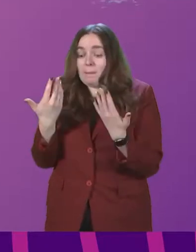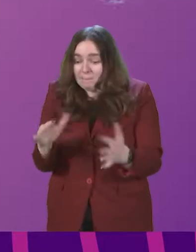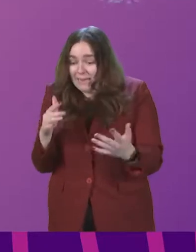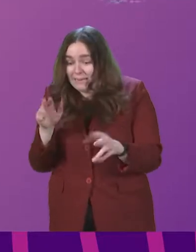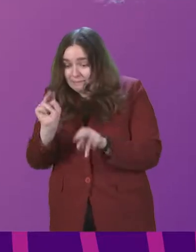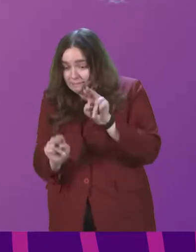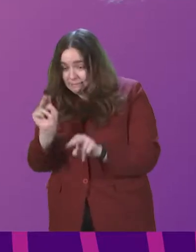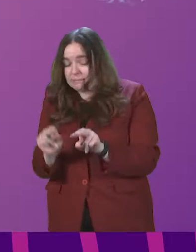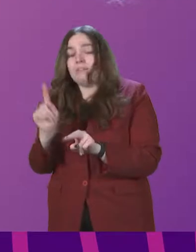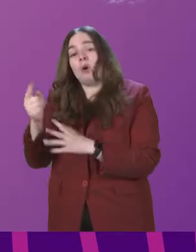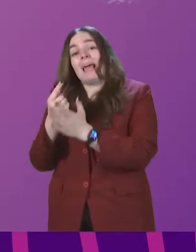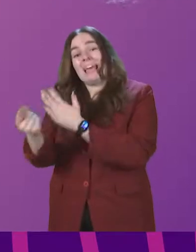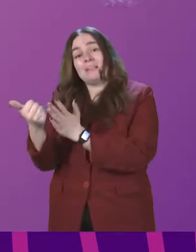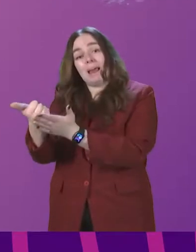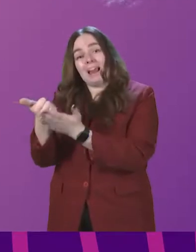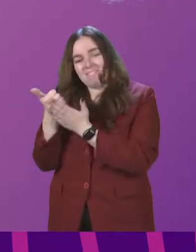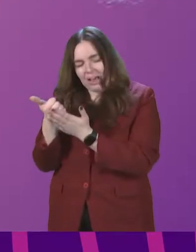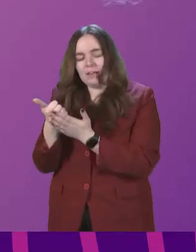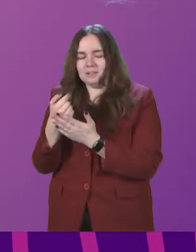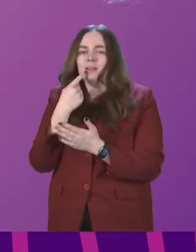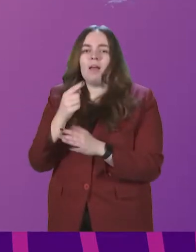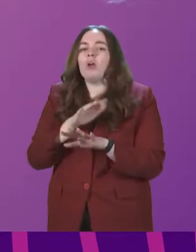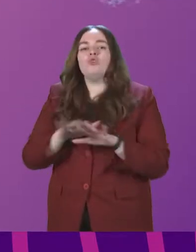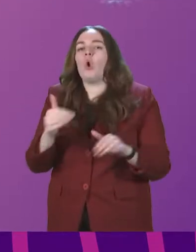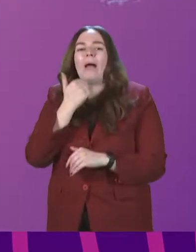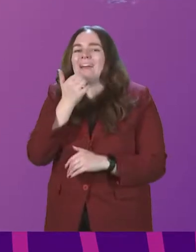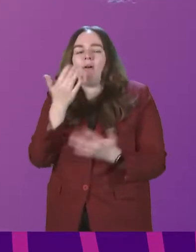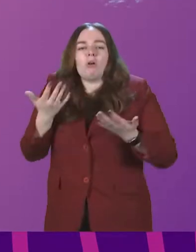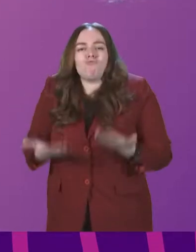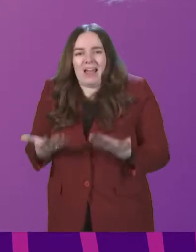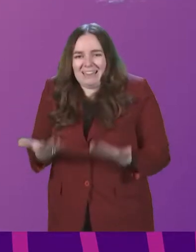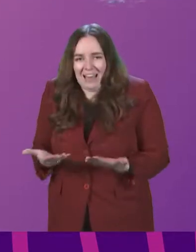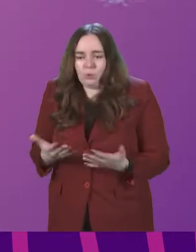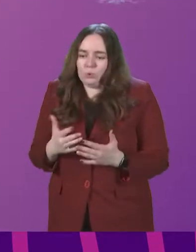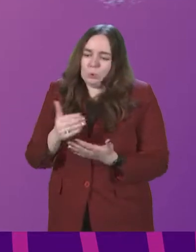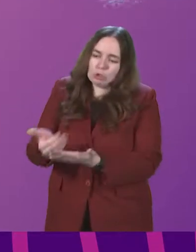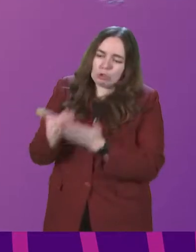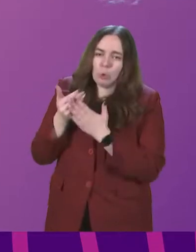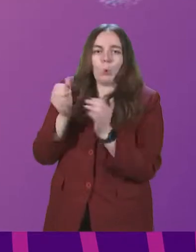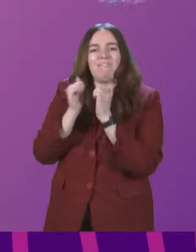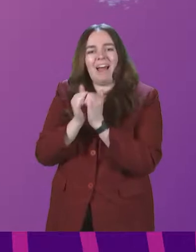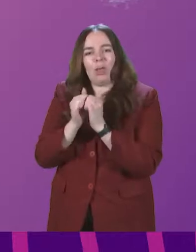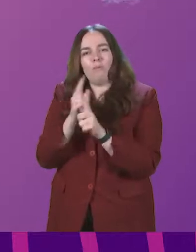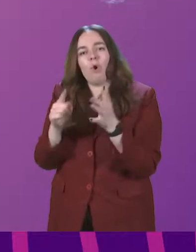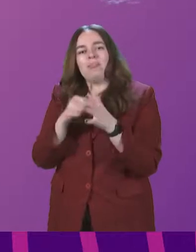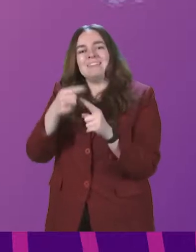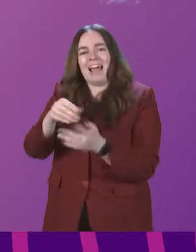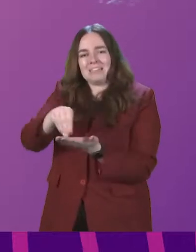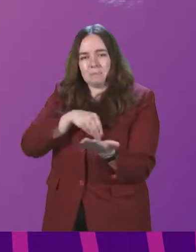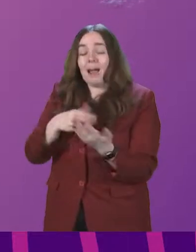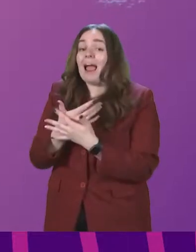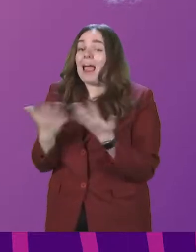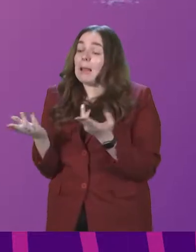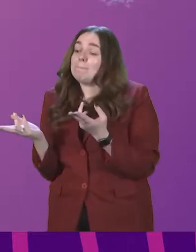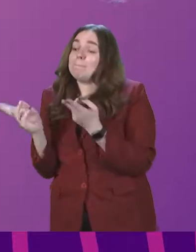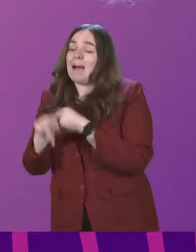independent advice, not to be adequate right now to secure value for the taxpayer, and any return to the private sector needs